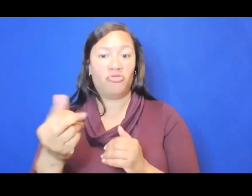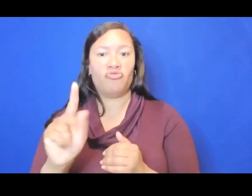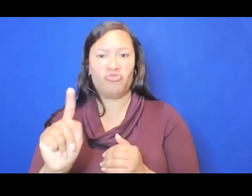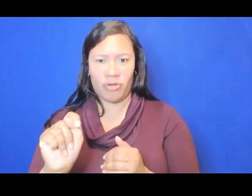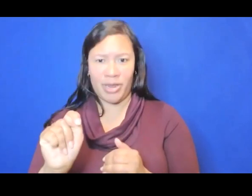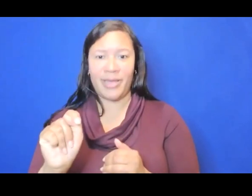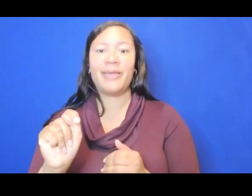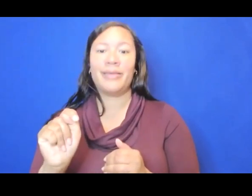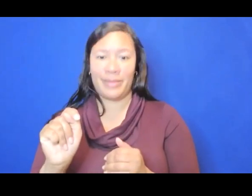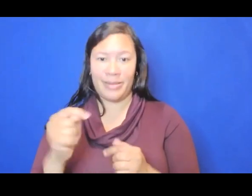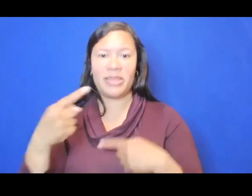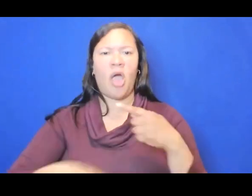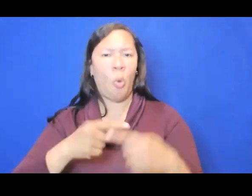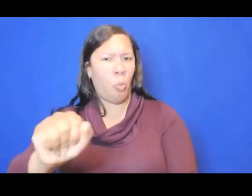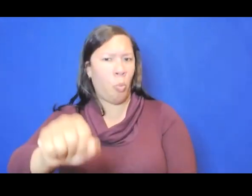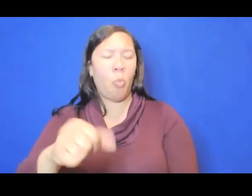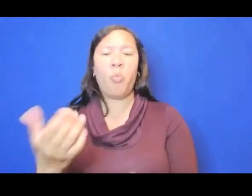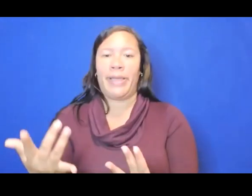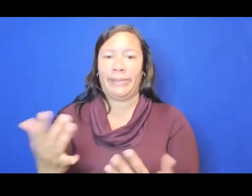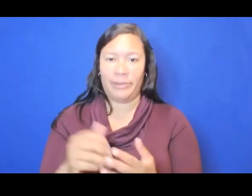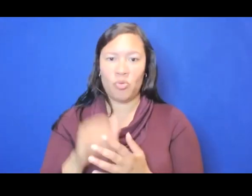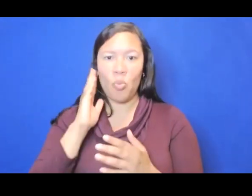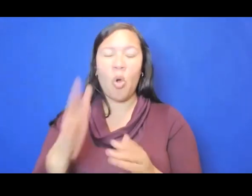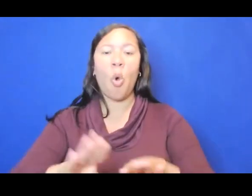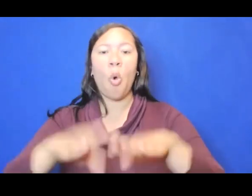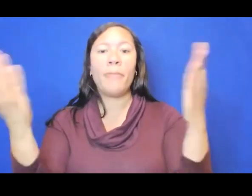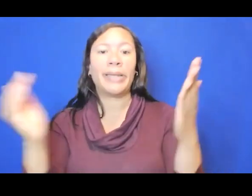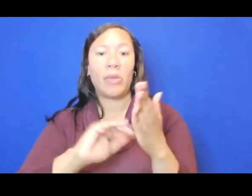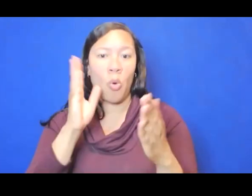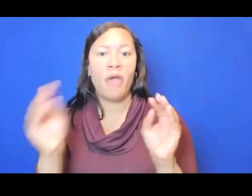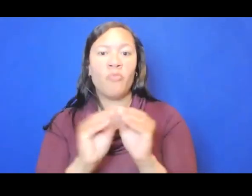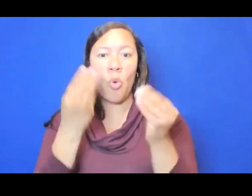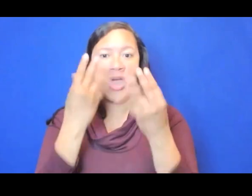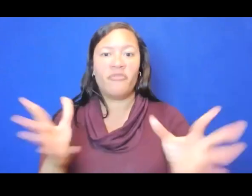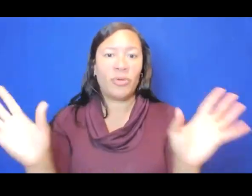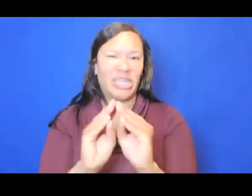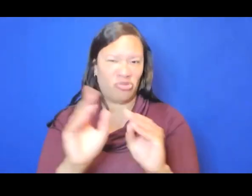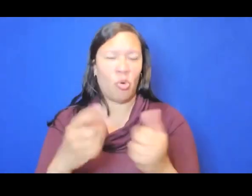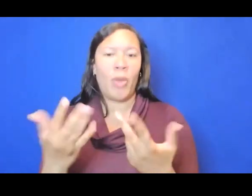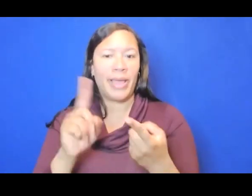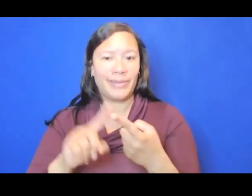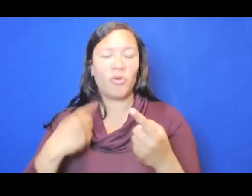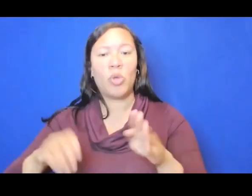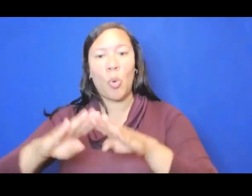call. There'll be other info sessions. So please wait until that 2024 cycle open.